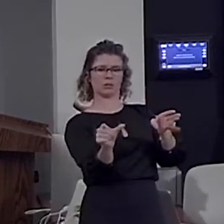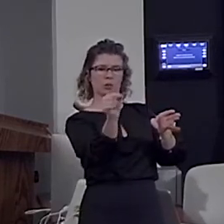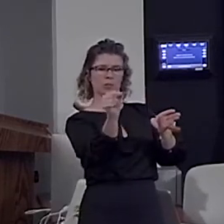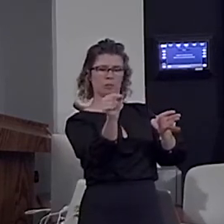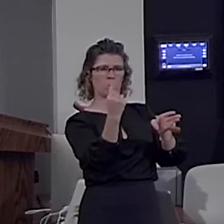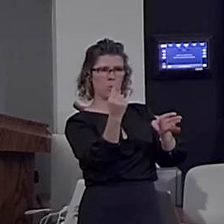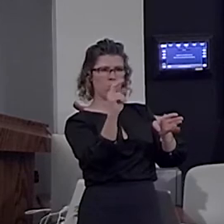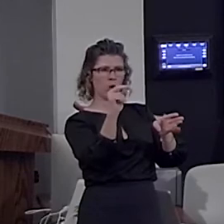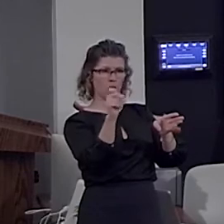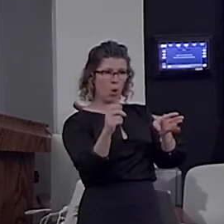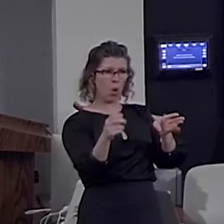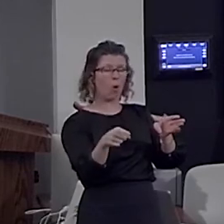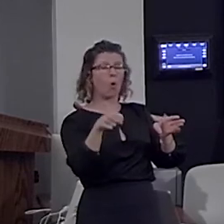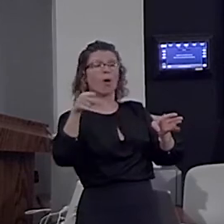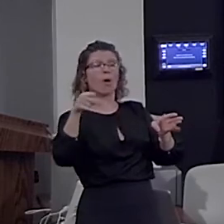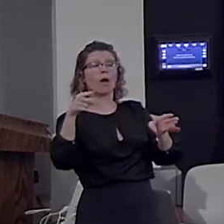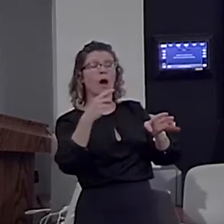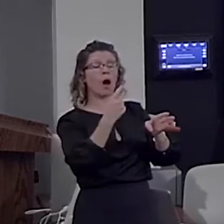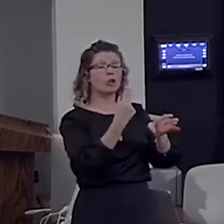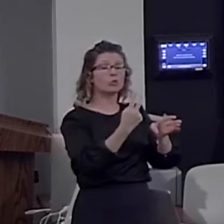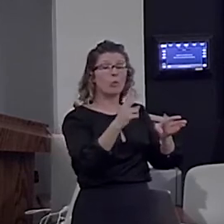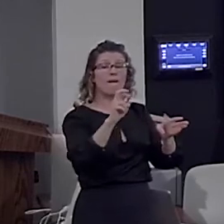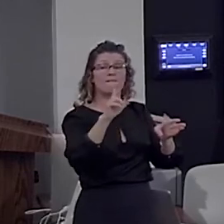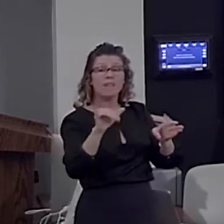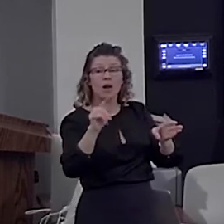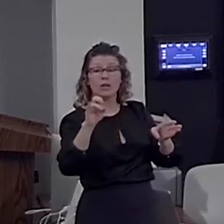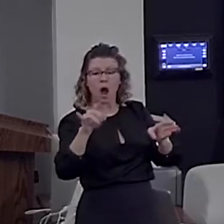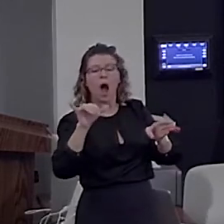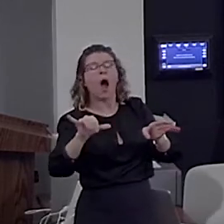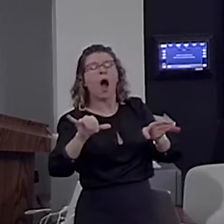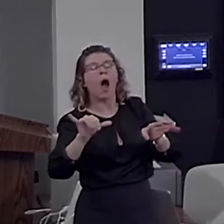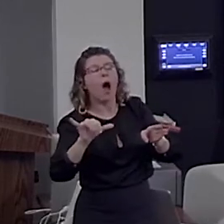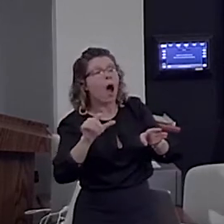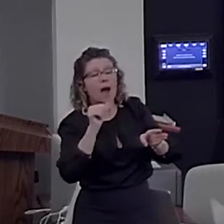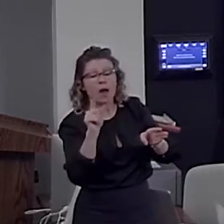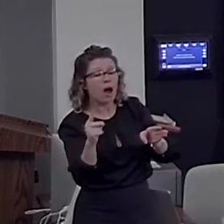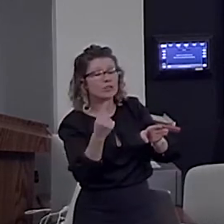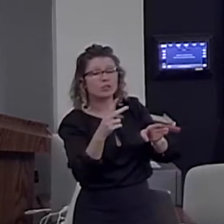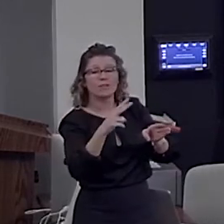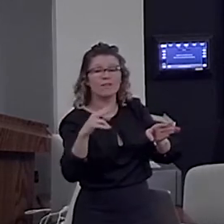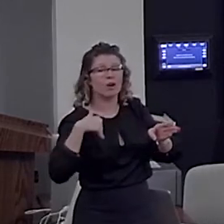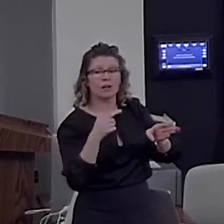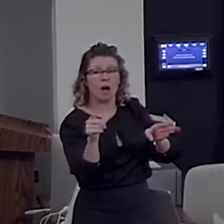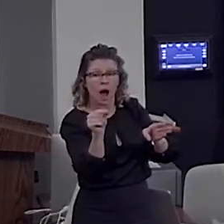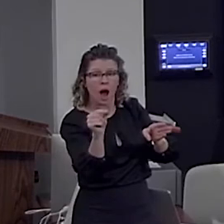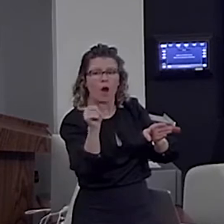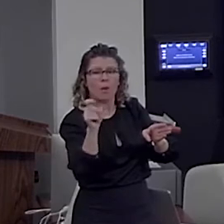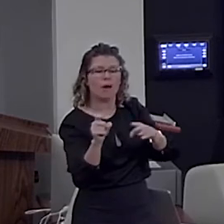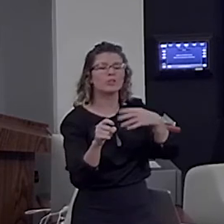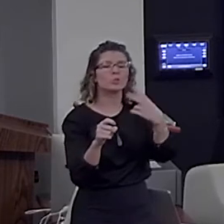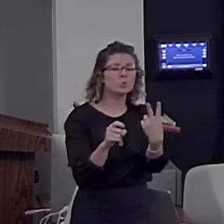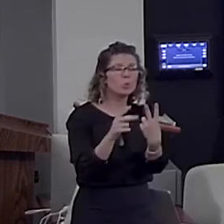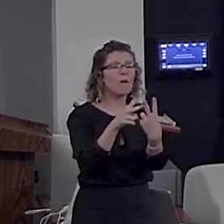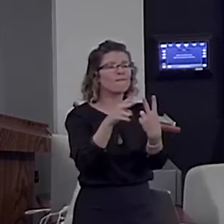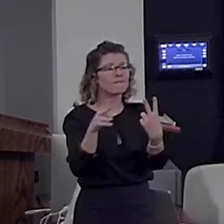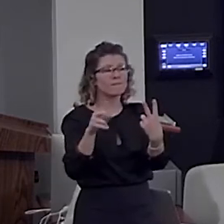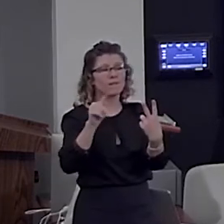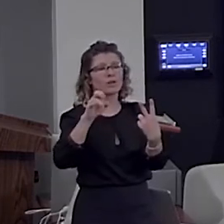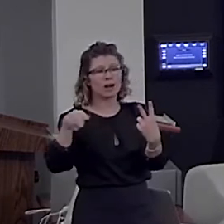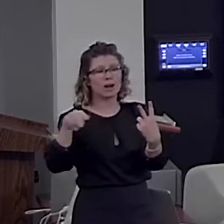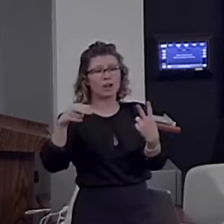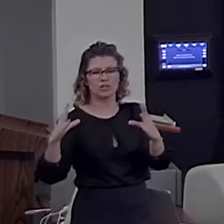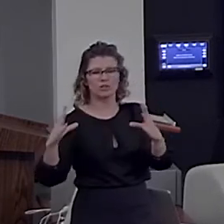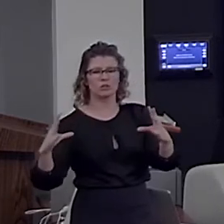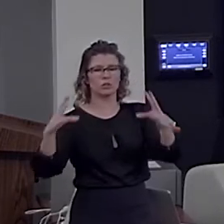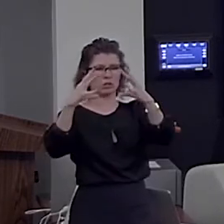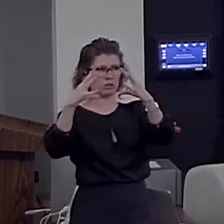dancers. Two very tired dancers. Met two very tired dancers. All of these collapsed together can be compressed into what